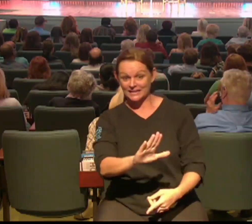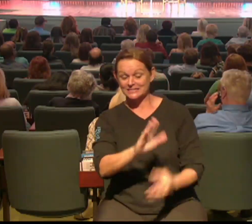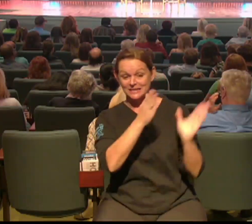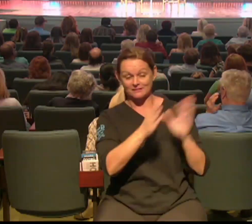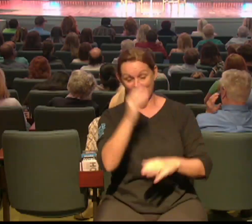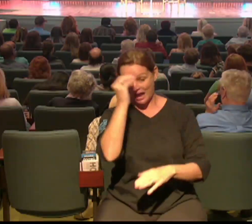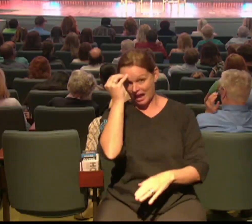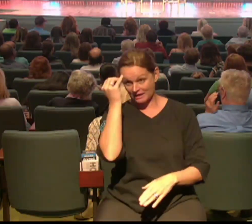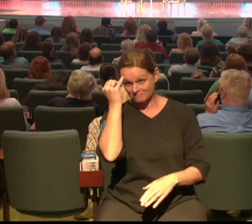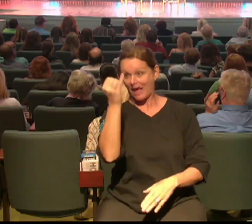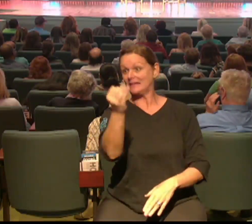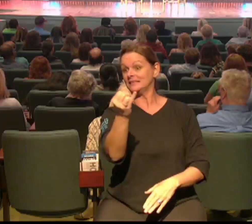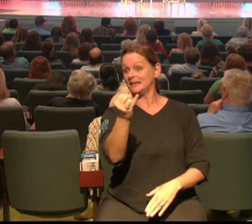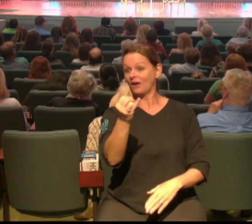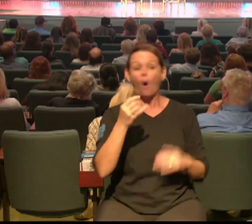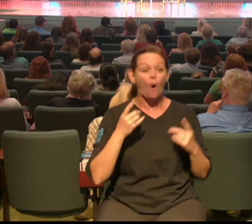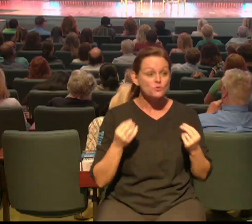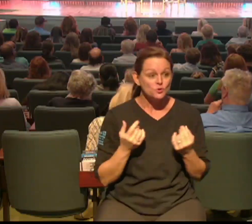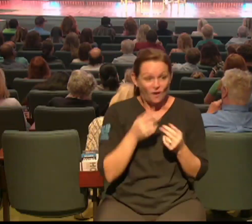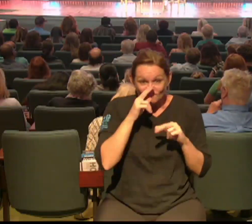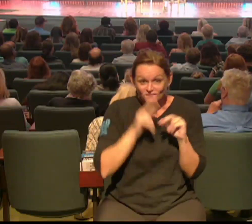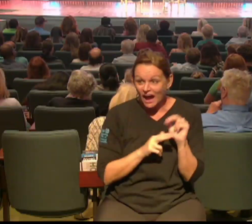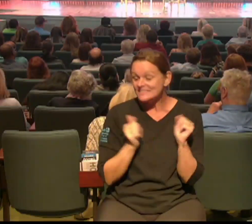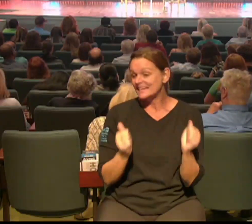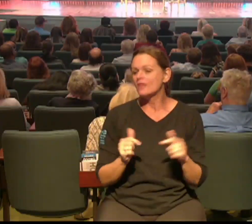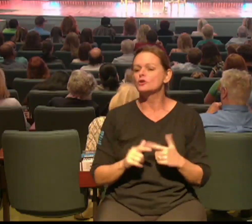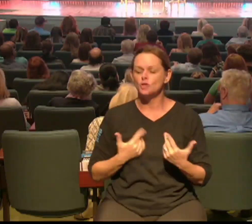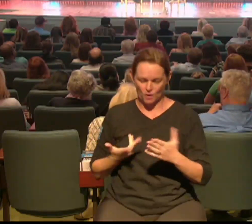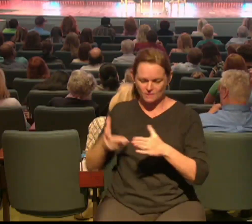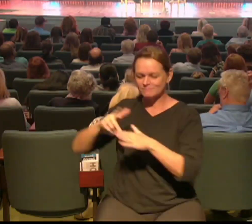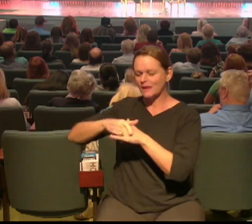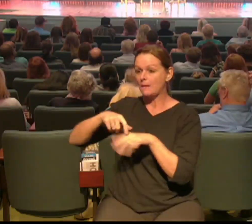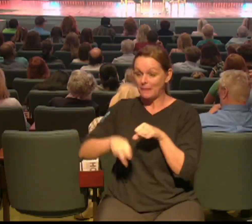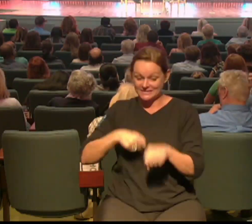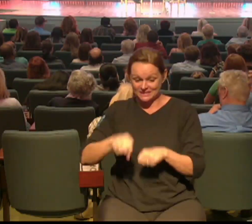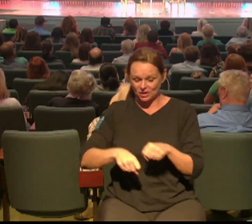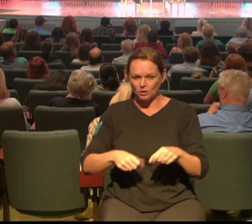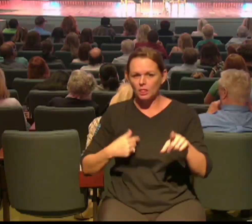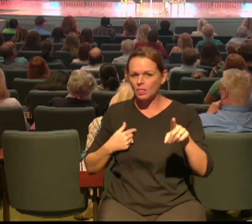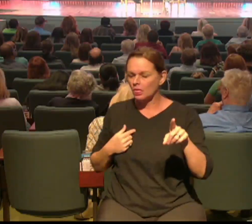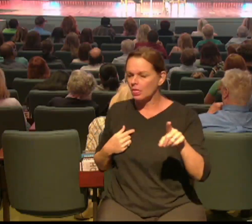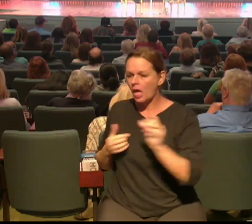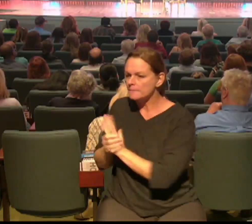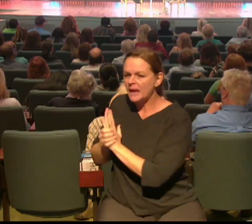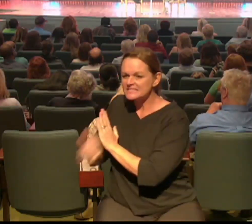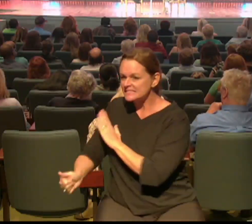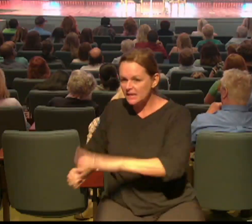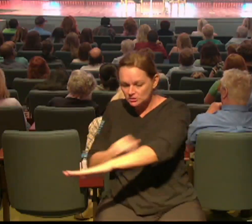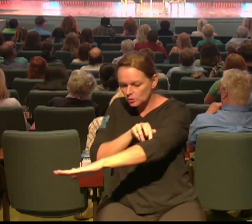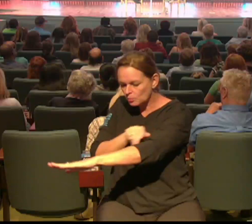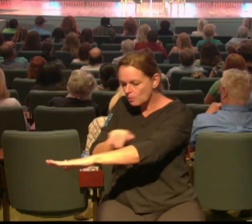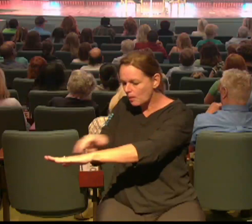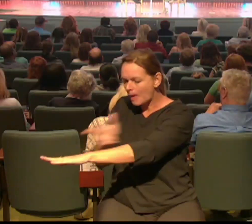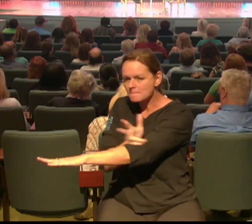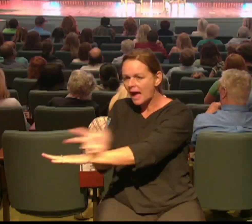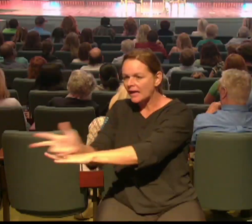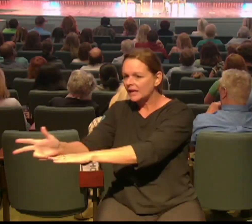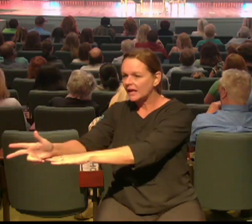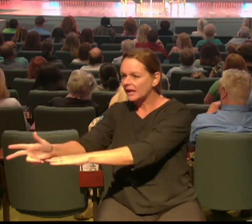investing our marriage investing in the number two and so I went mountain biking even though I never rode a bike on flat road for probably the last 10 years right so we went mountain